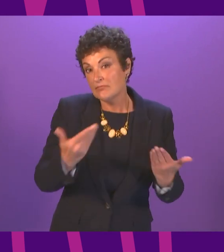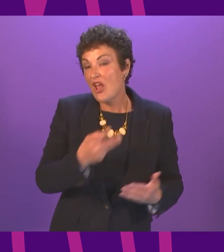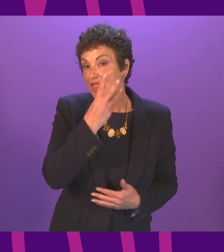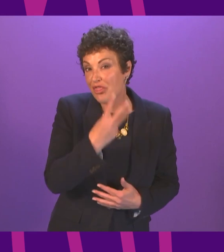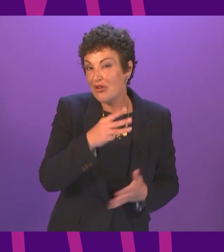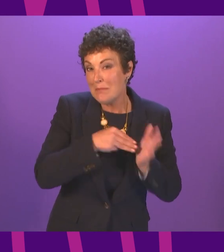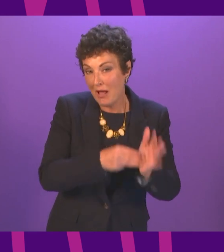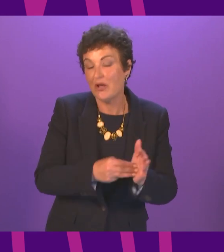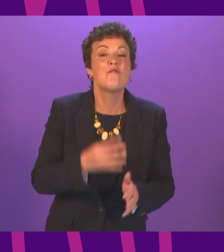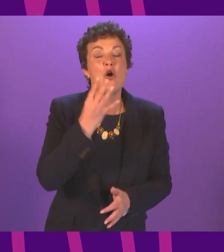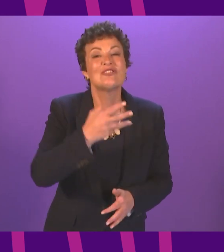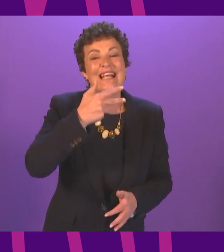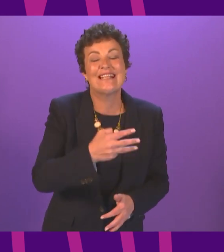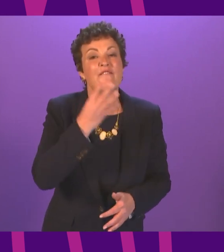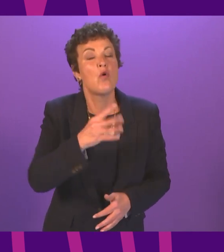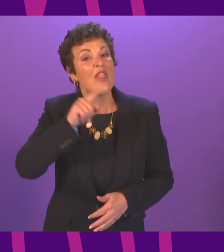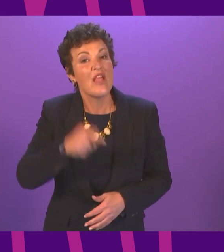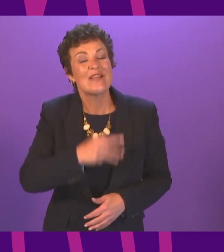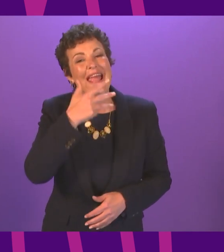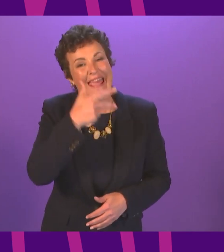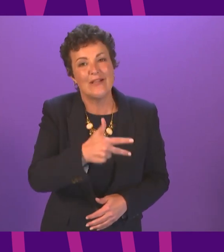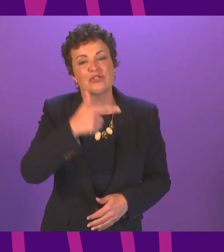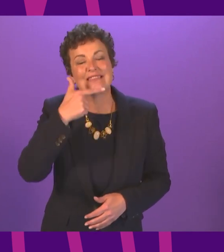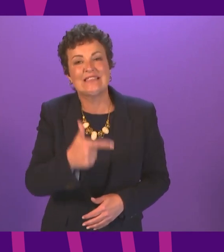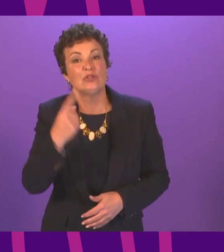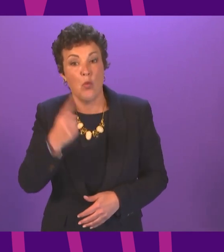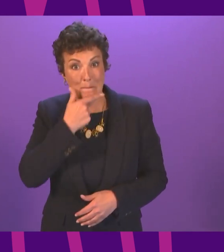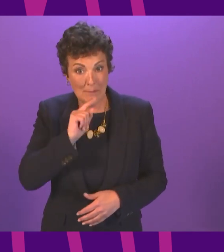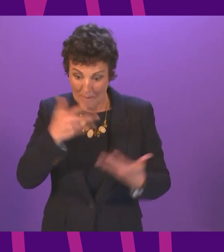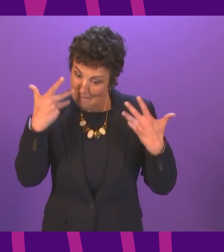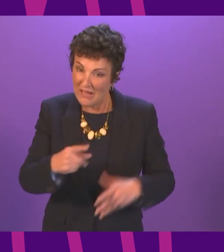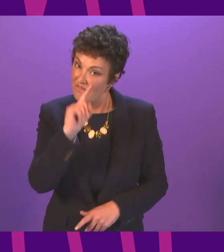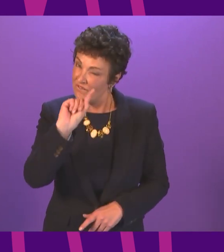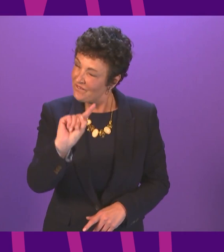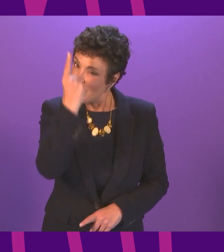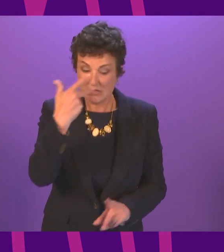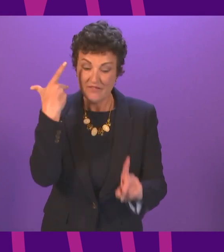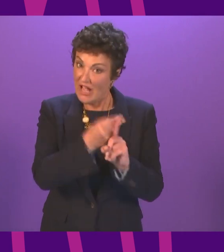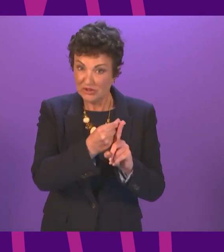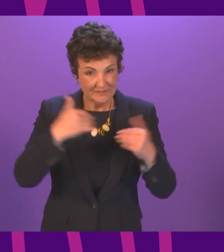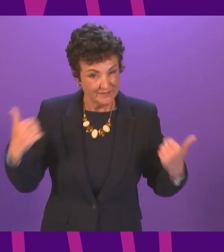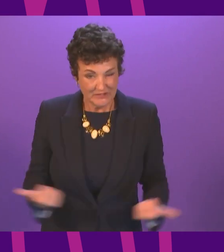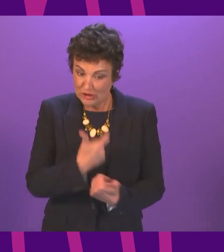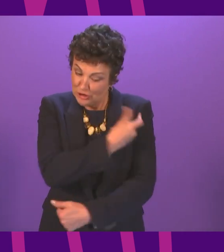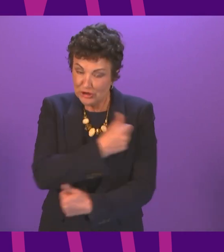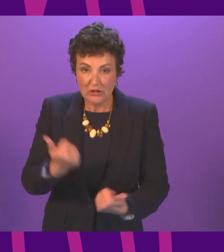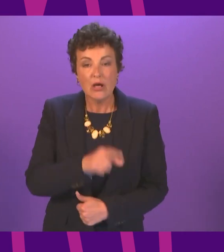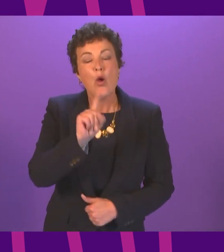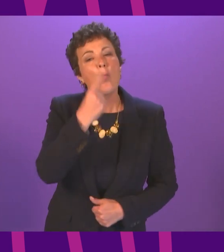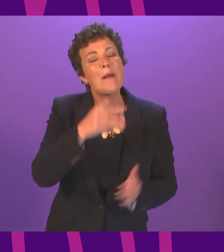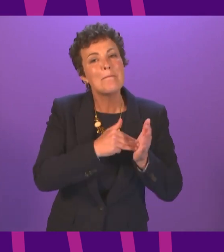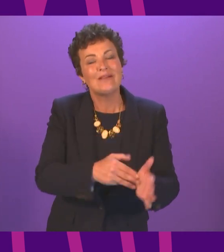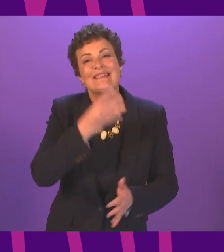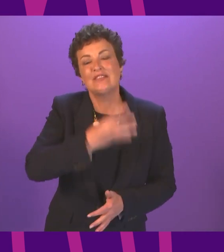,807 people have received the first dose of the Covid vaccination in Scotland and 1,942